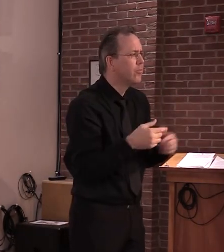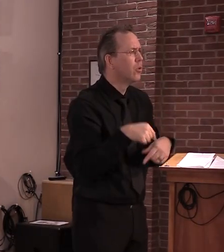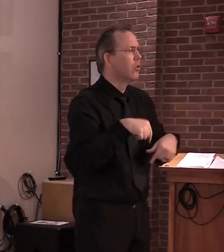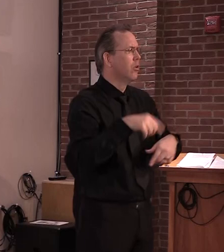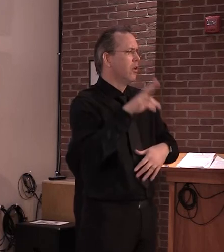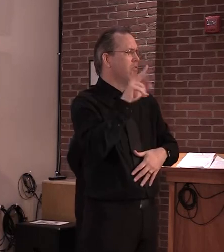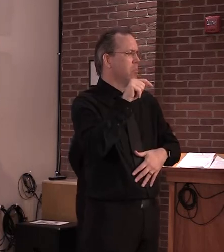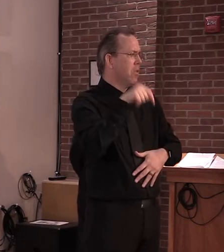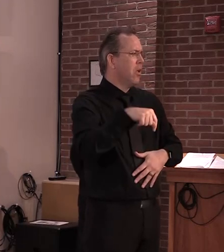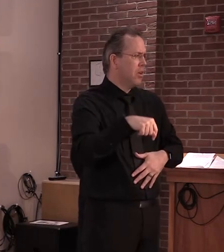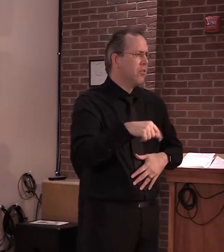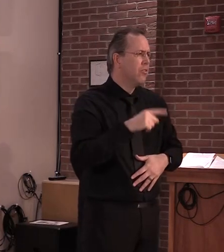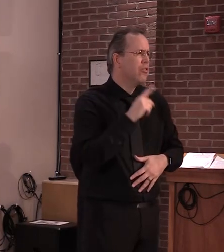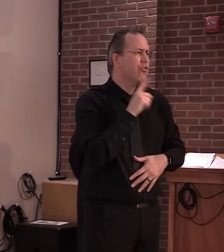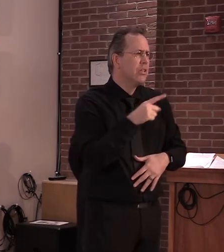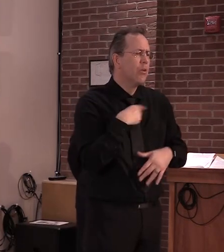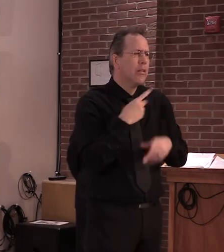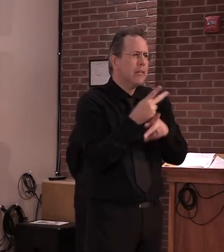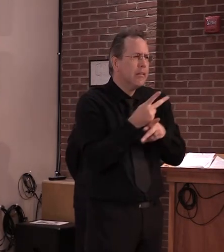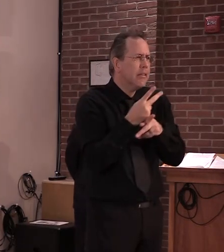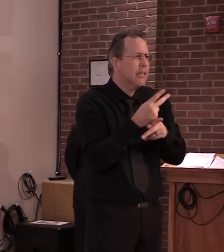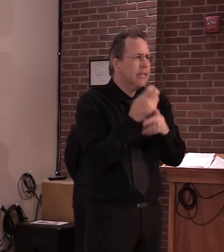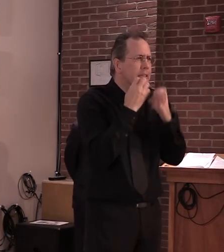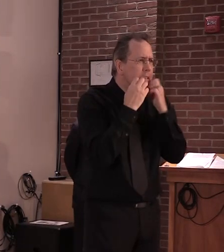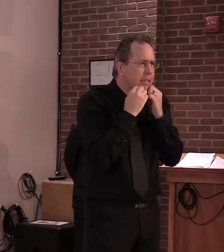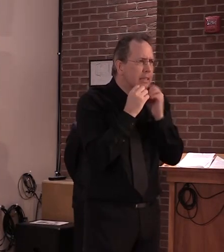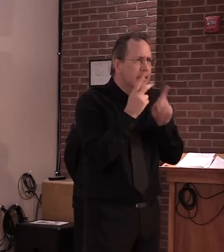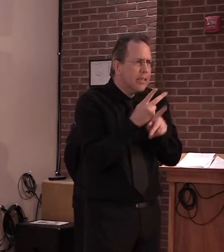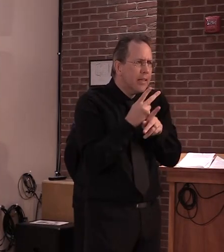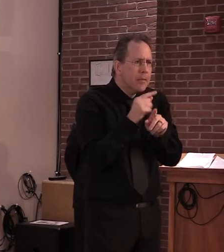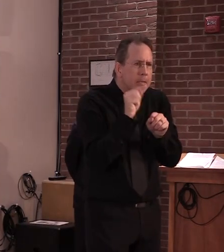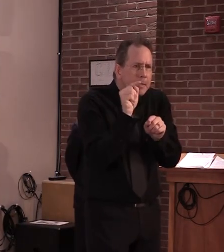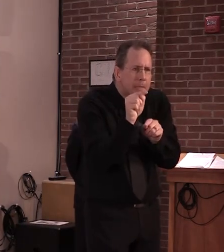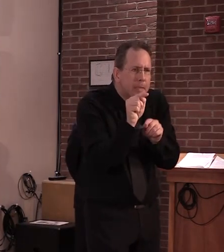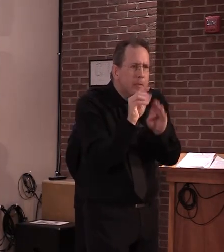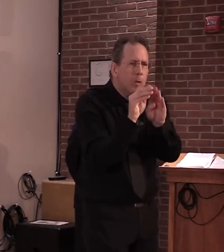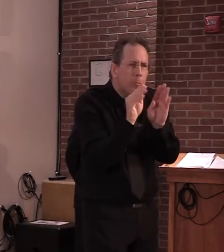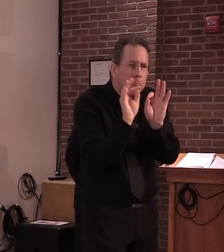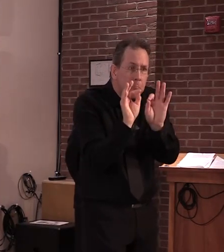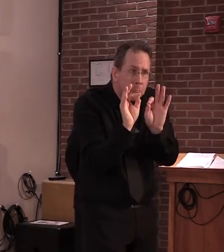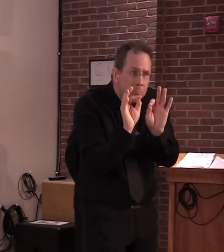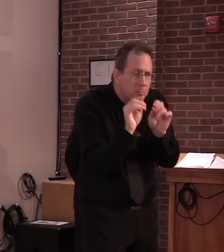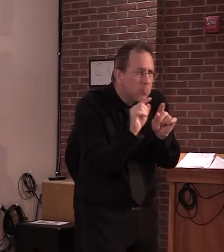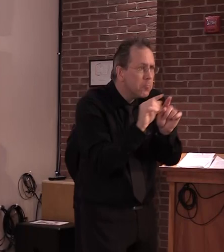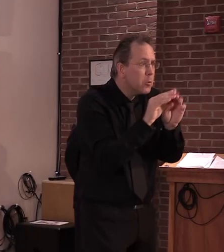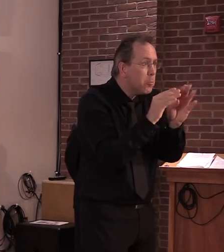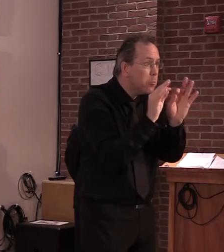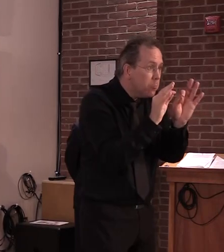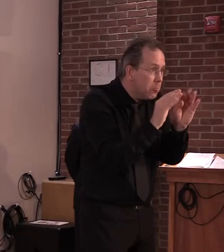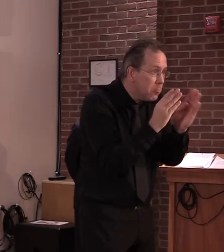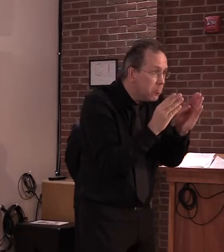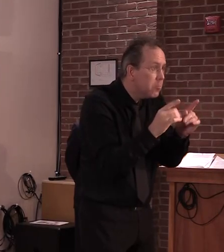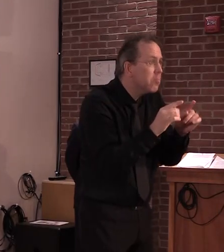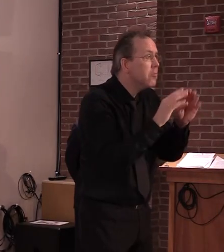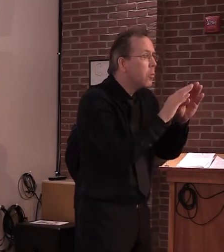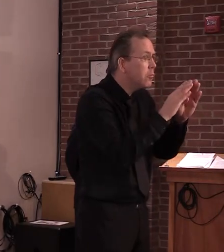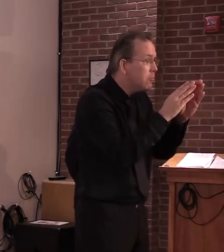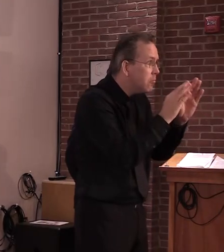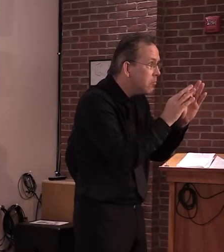we just reopened the sector, healthcare, where there is abundant, uh, person-to-person